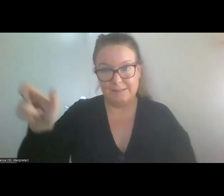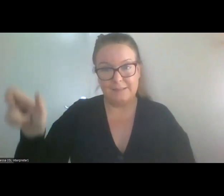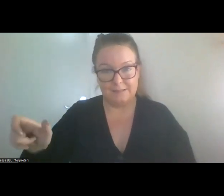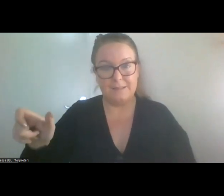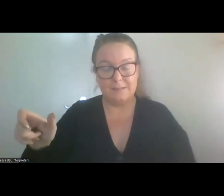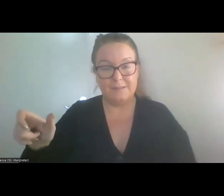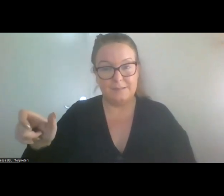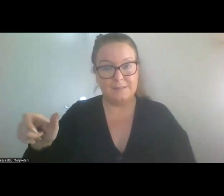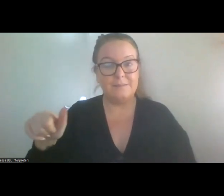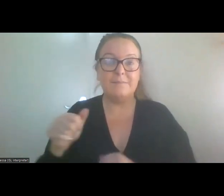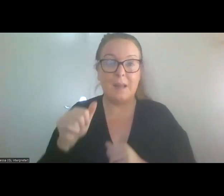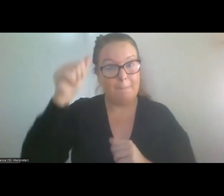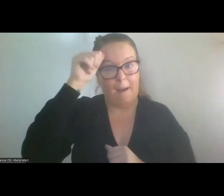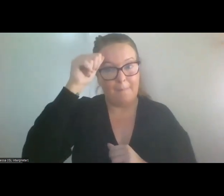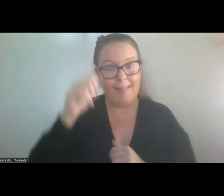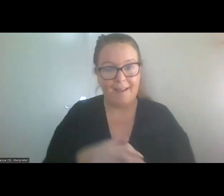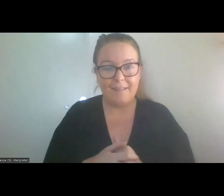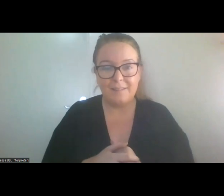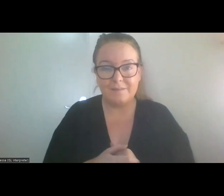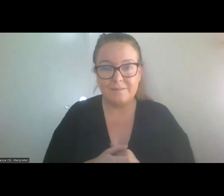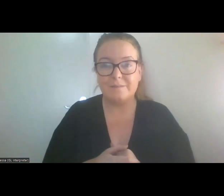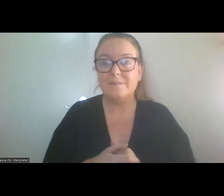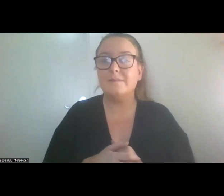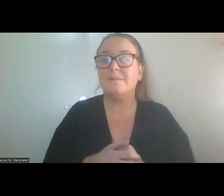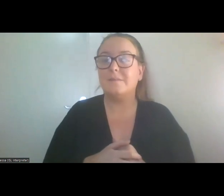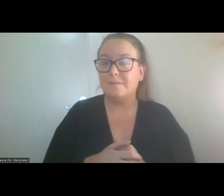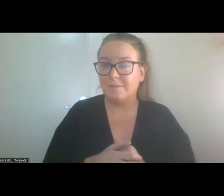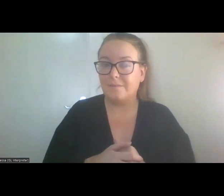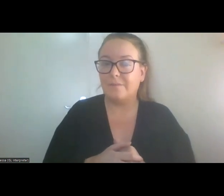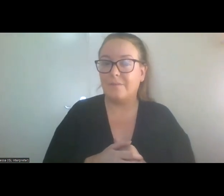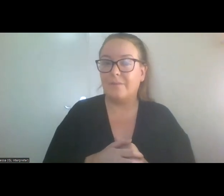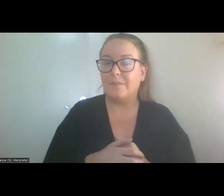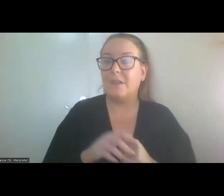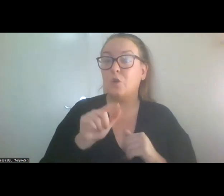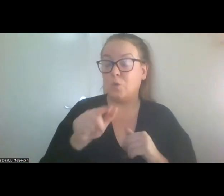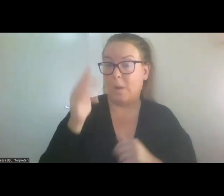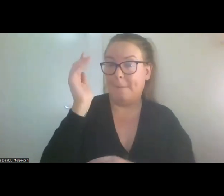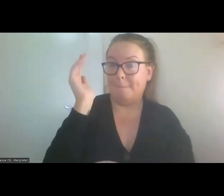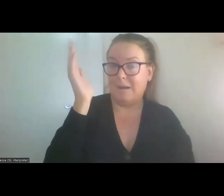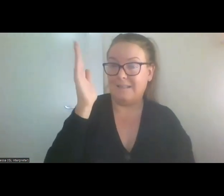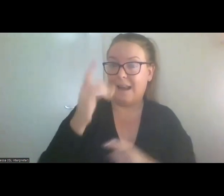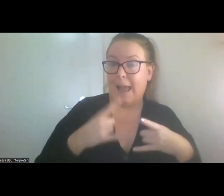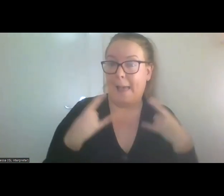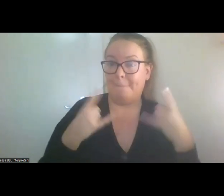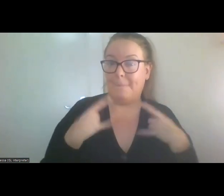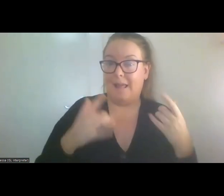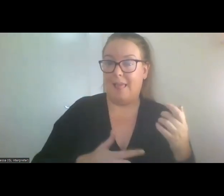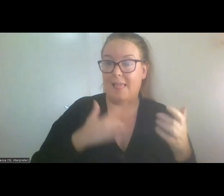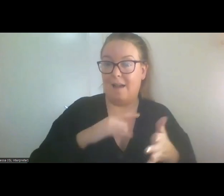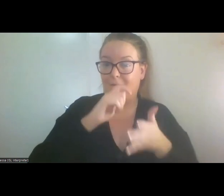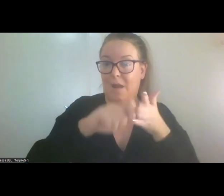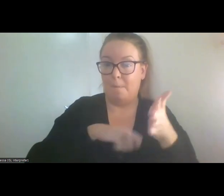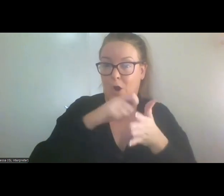Jonathan Presents The Happiness Project has around 4